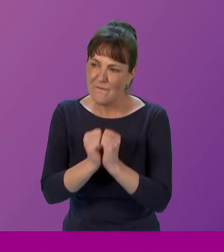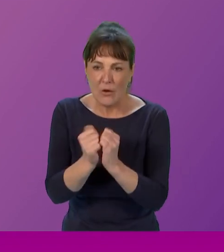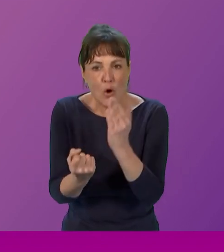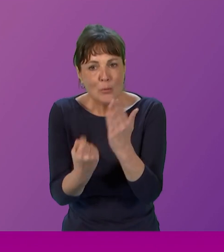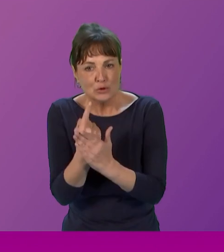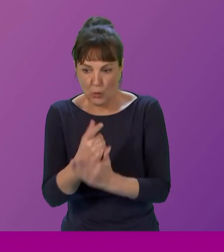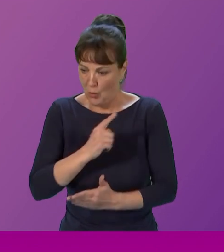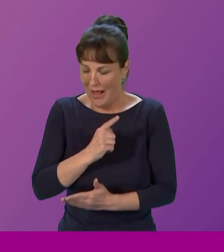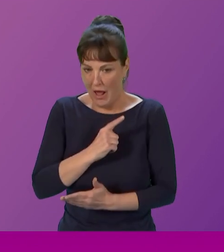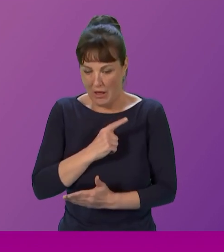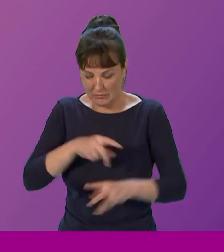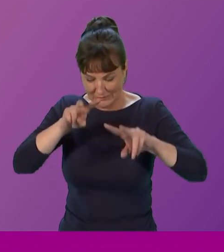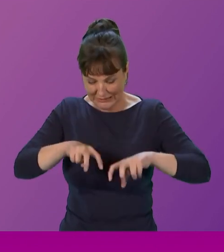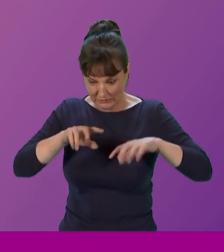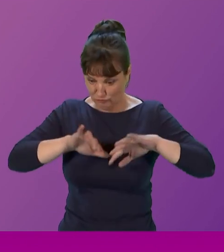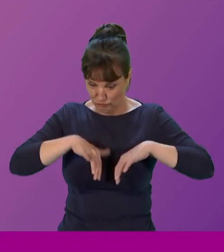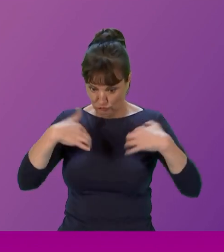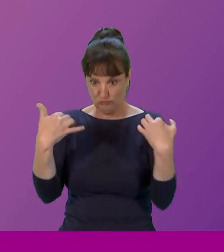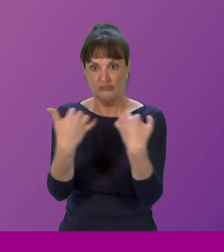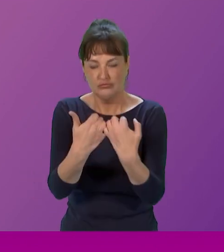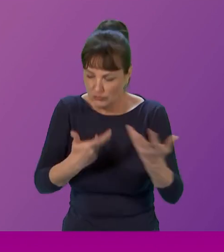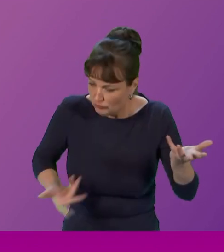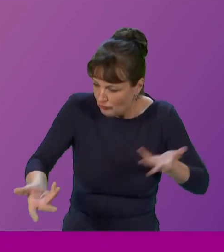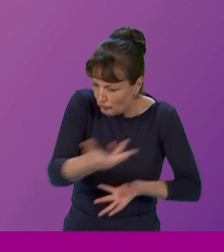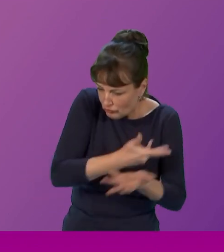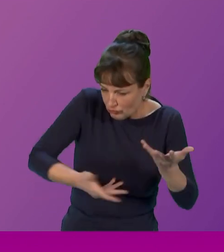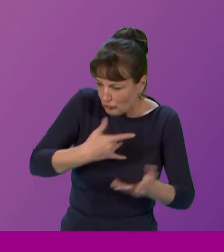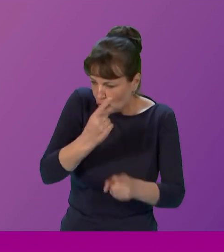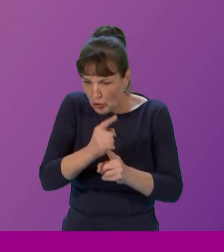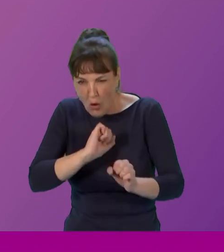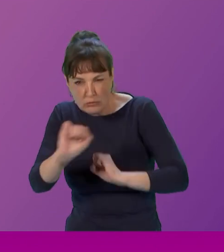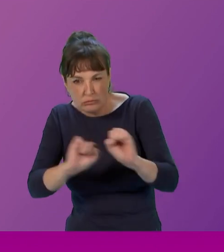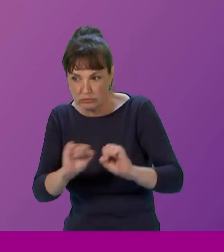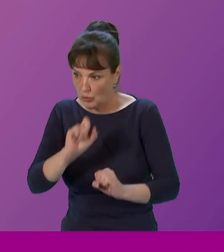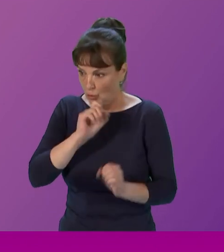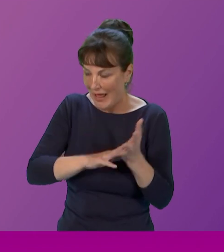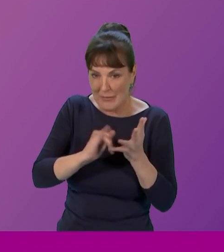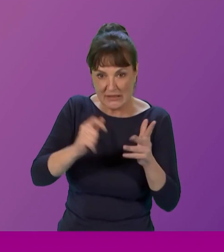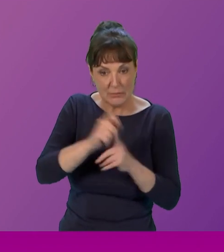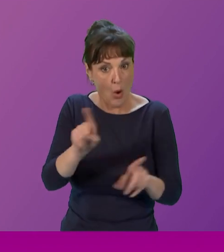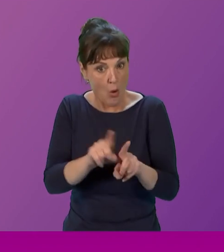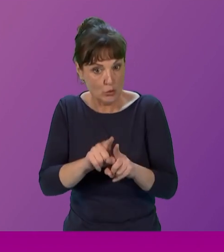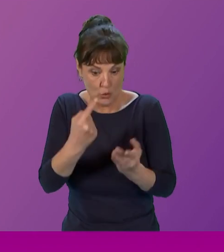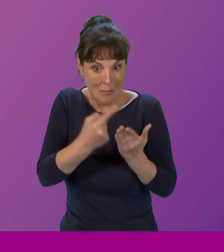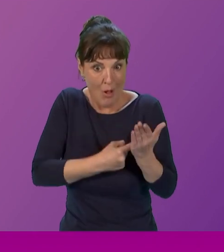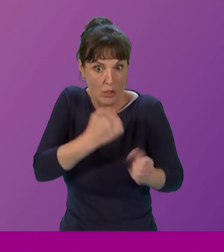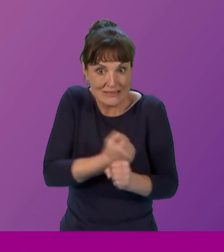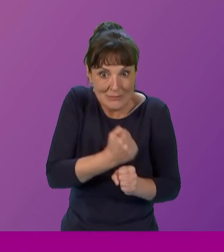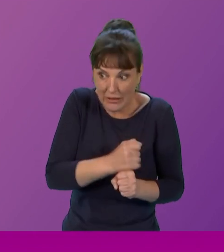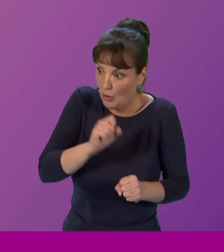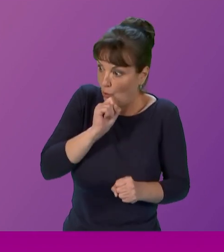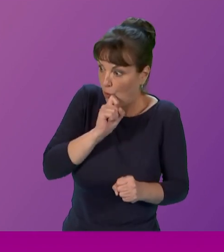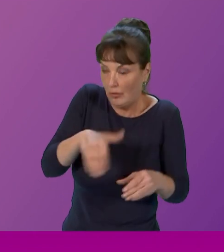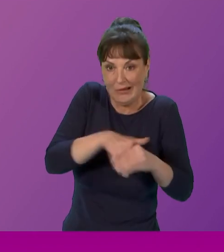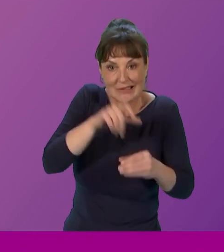table and to speak to parliamentarians and those that are in decision-making sort of, um, um, areas to put those views